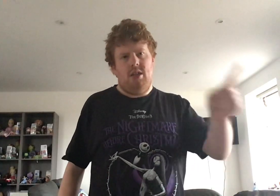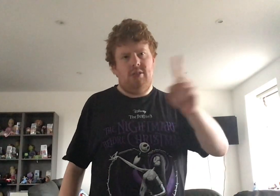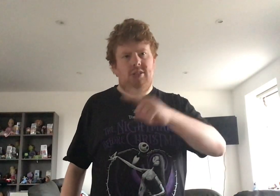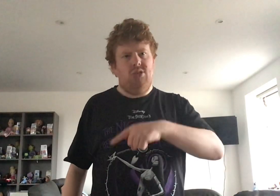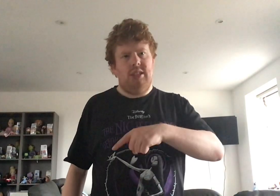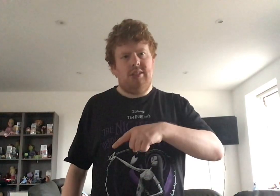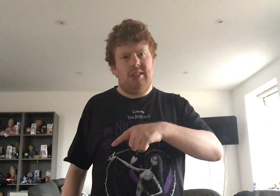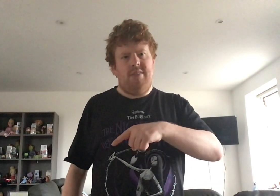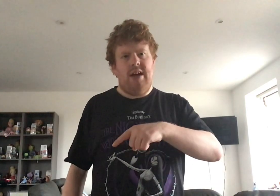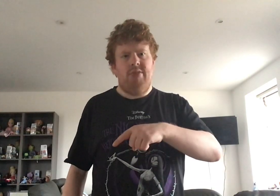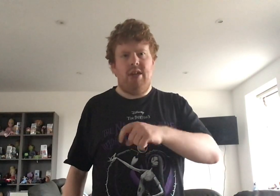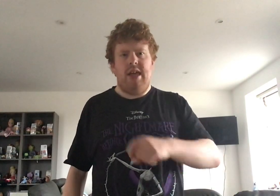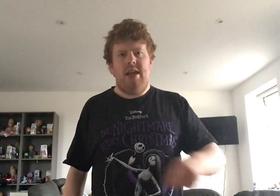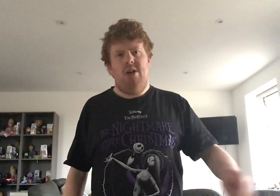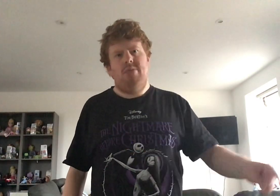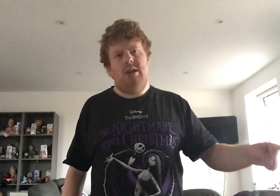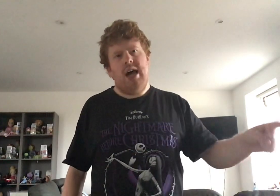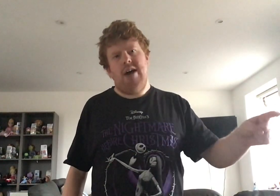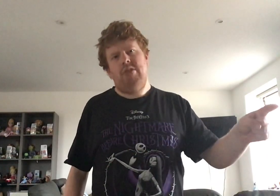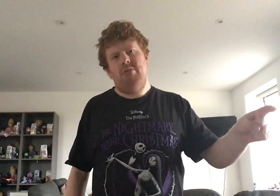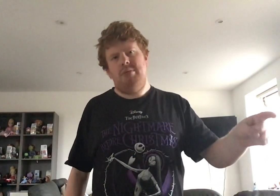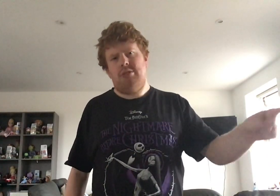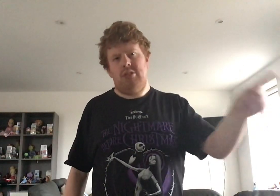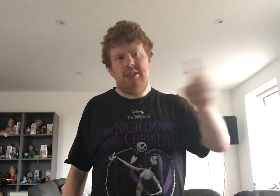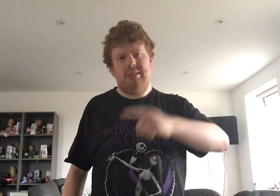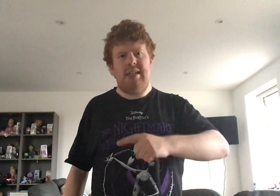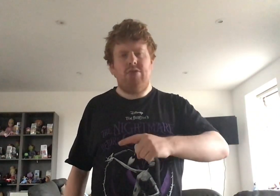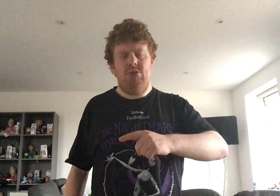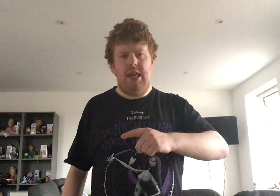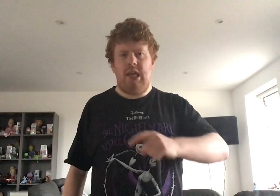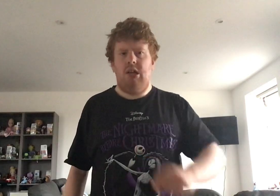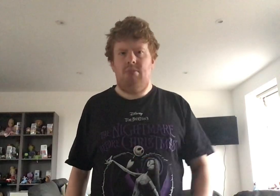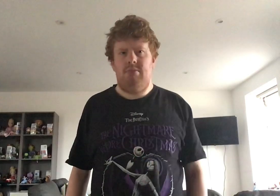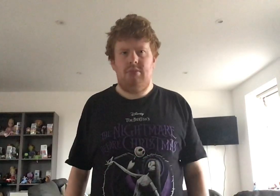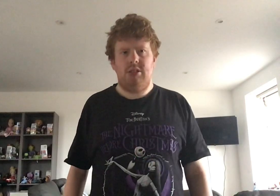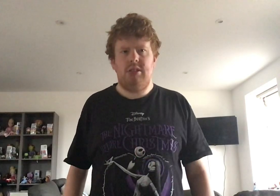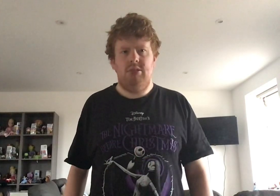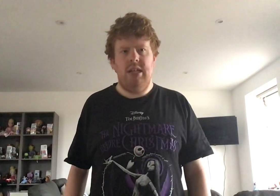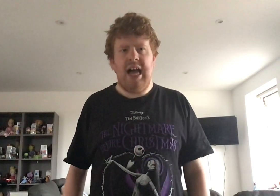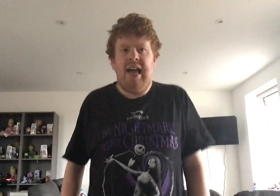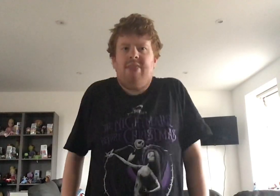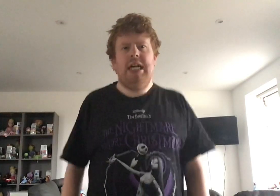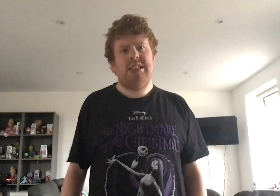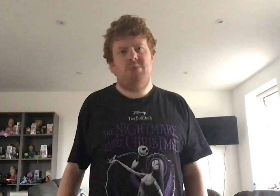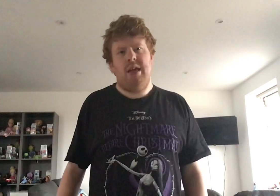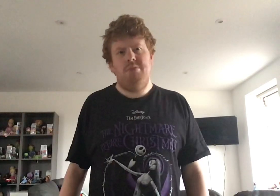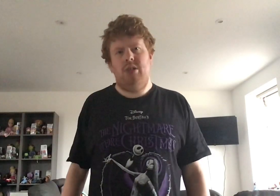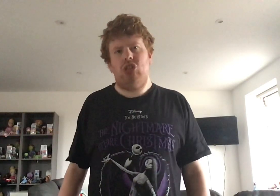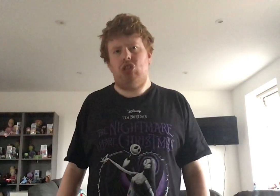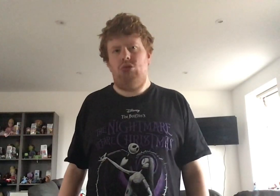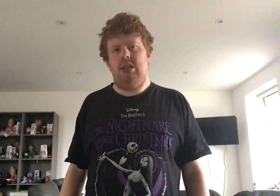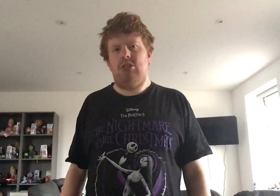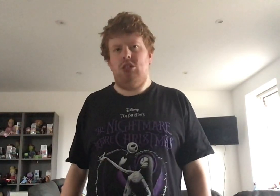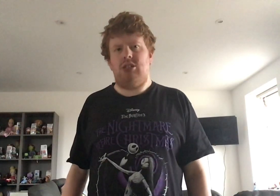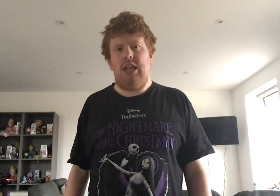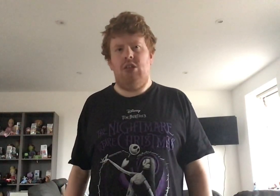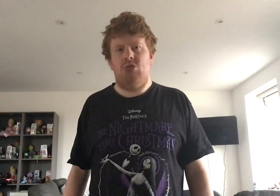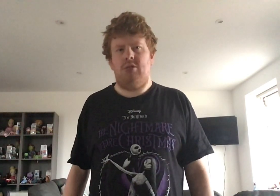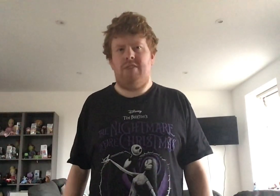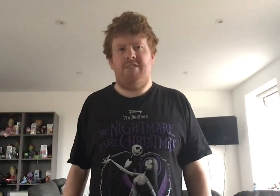doing it to save Harry. And Harry would be doing it to save Doodly. So, yeah. That's pretty much Doodly, Dirty and Lord of the